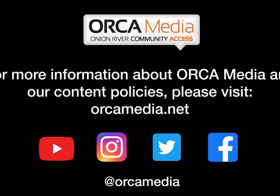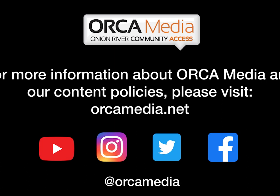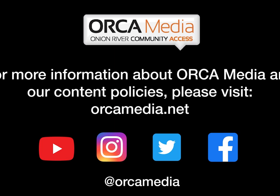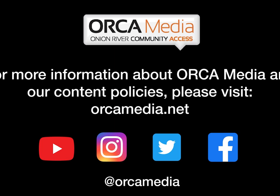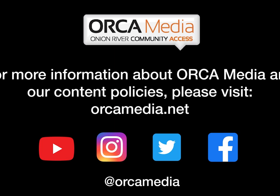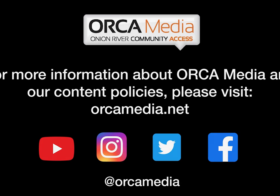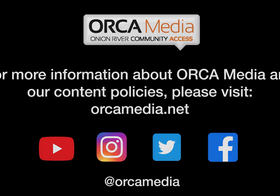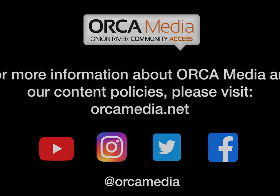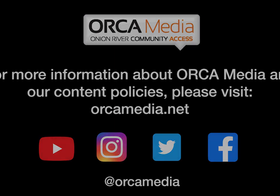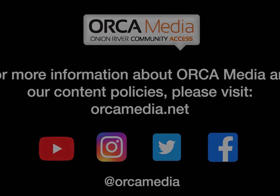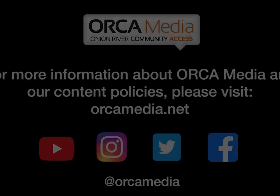Fined